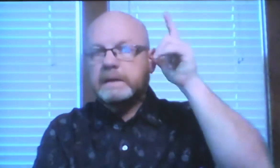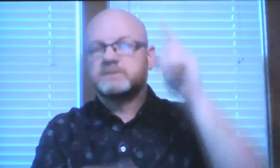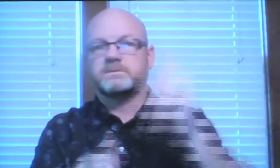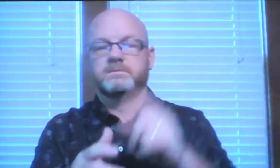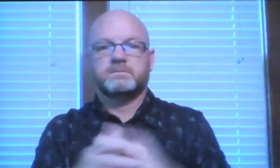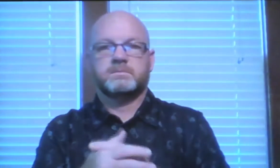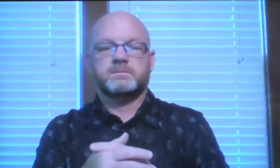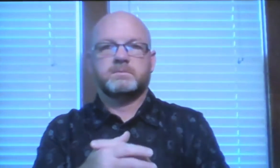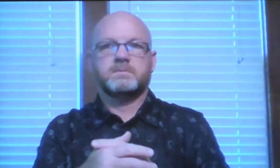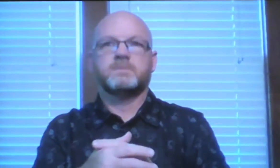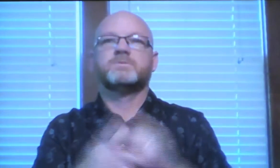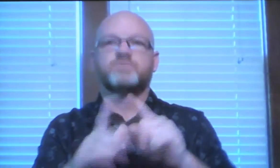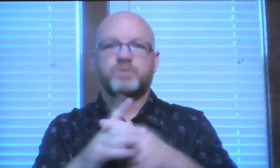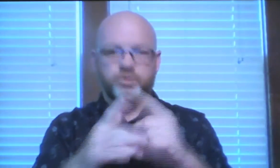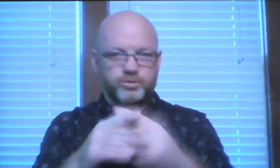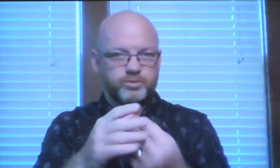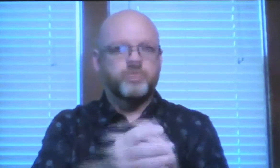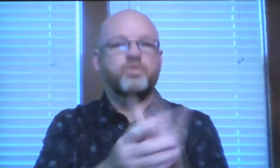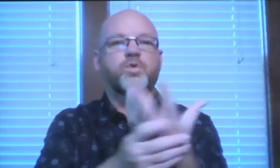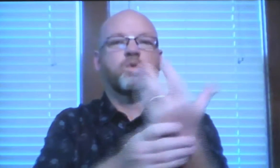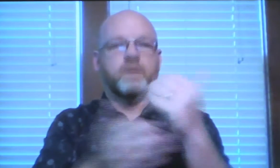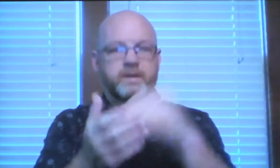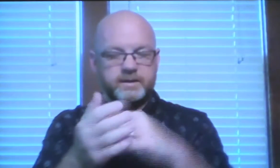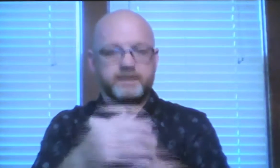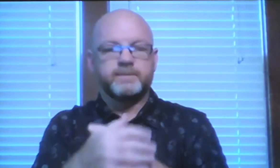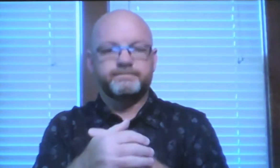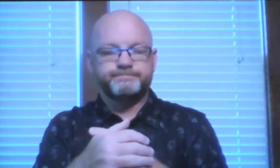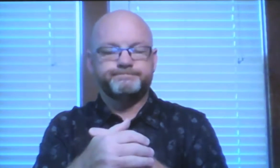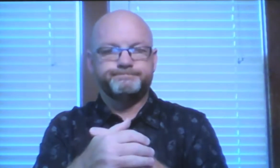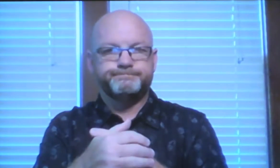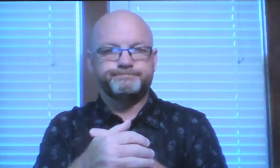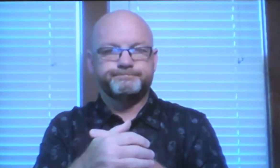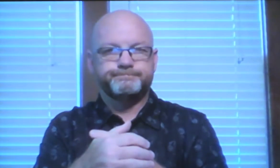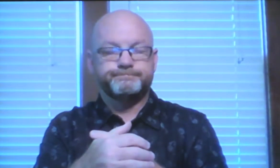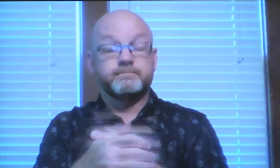But that church didn't listen, and they started to grow again.